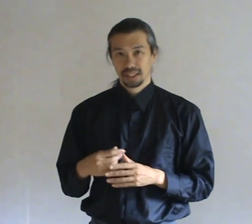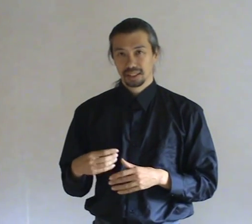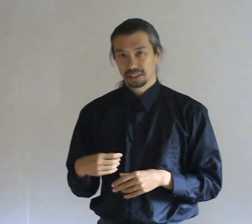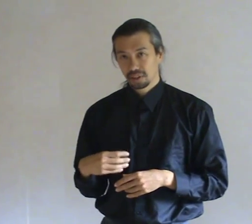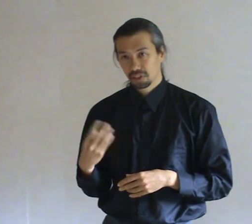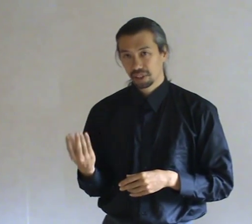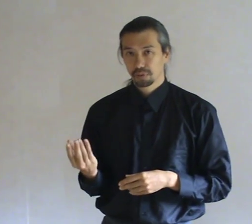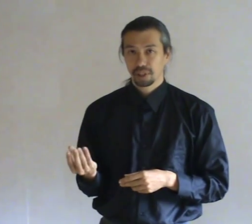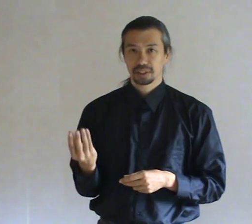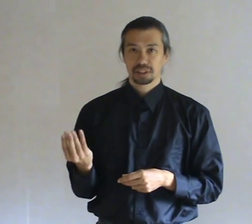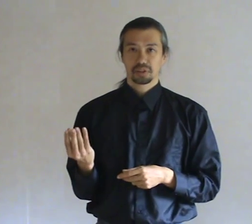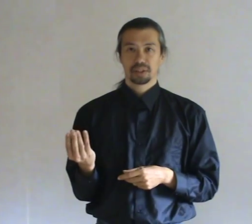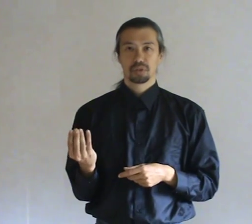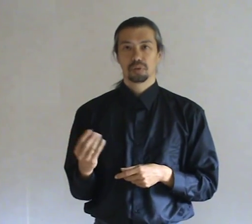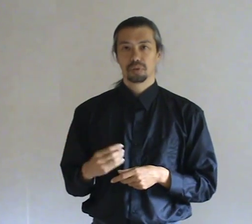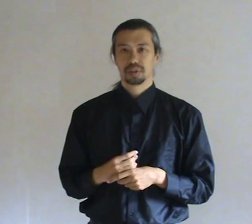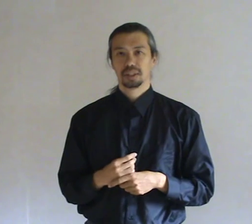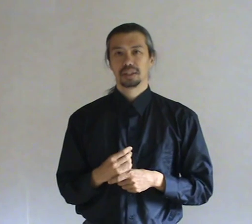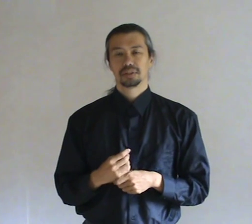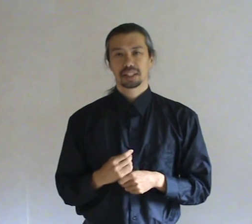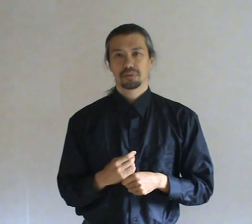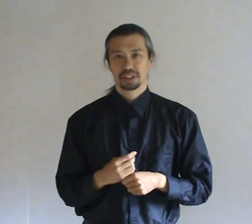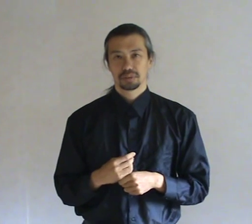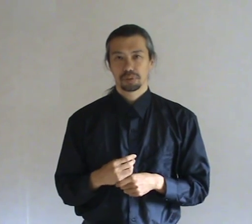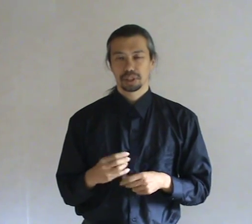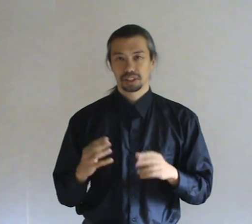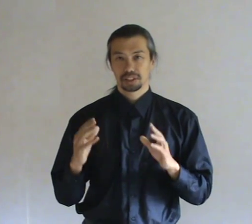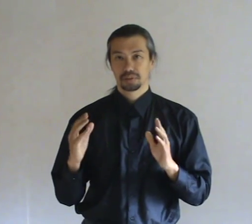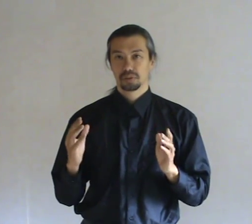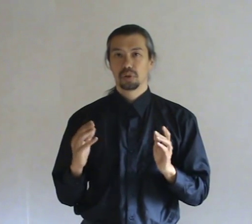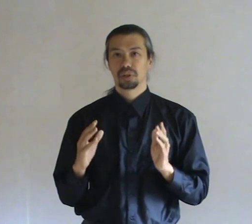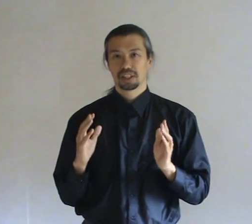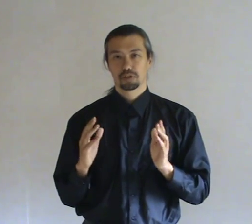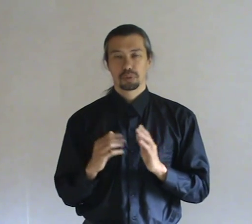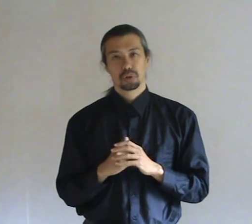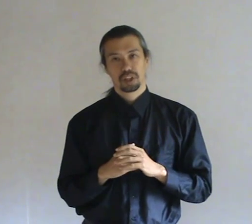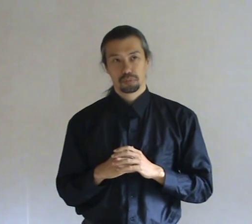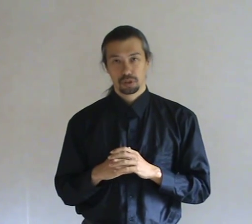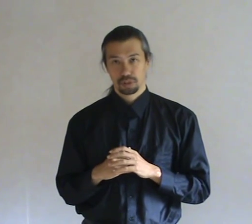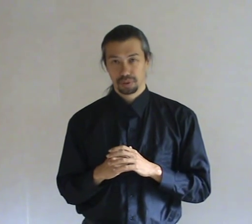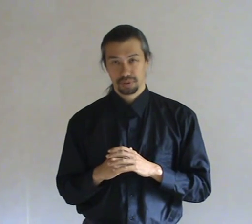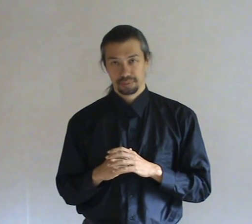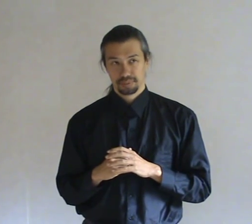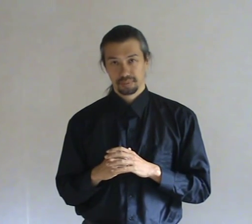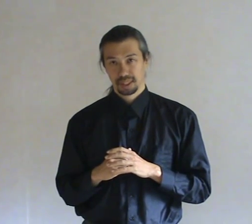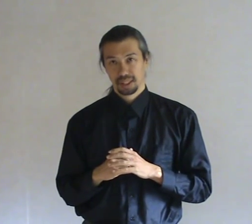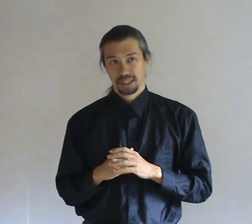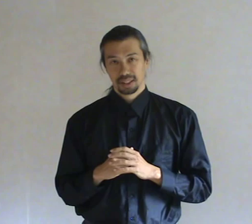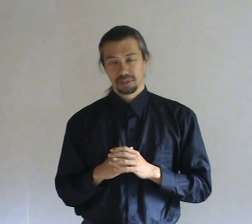So in sacrifices try to sacrifice something which is as good and as pure as possible. You